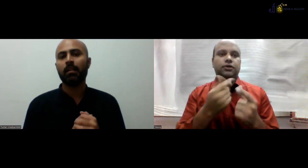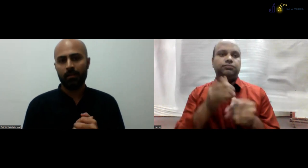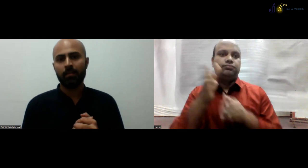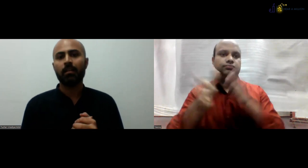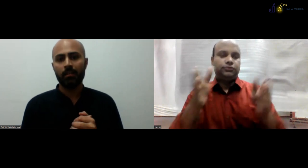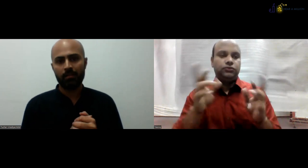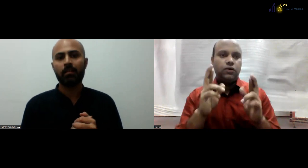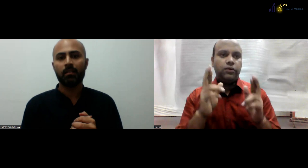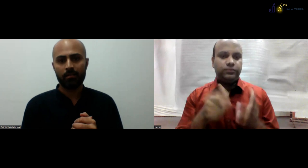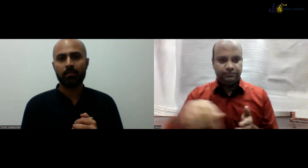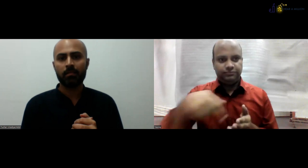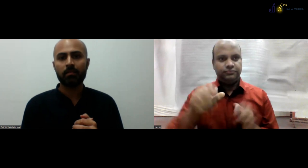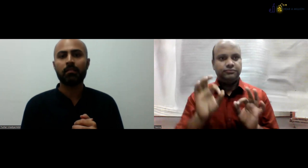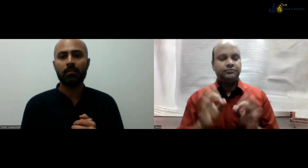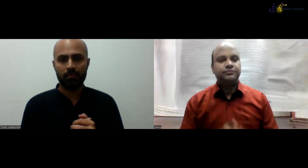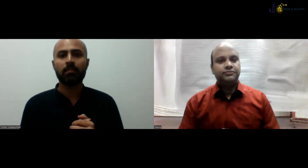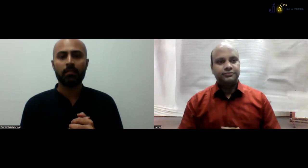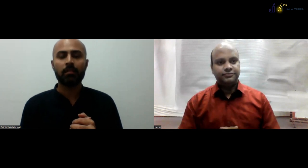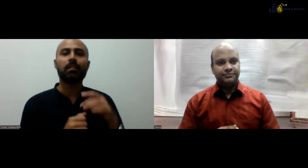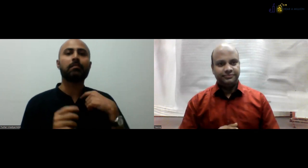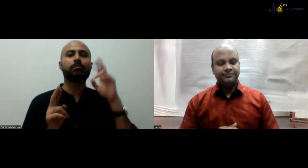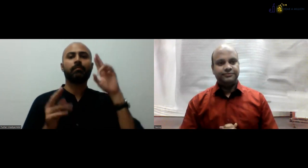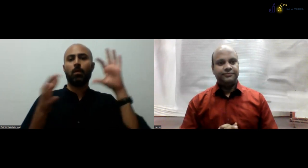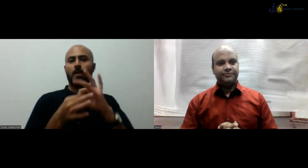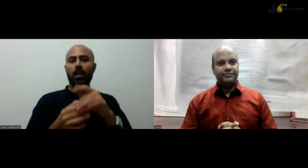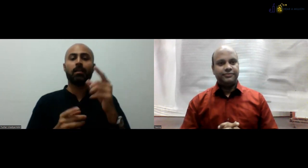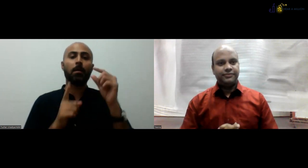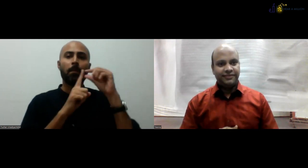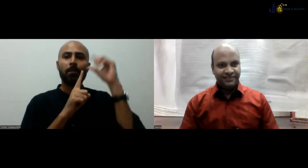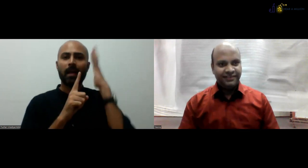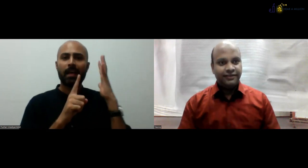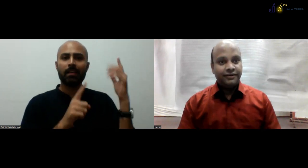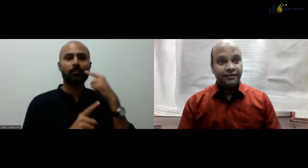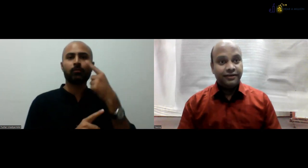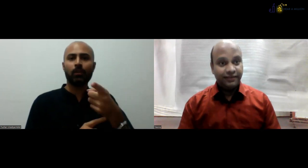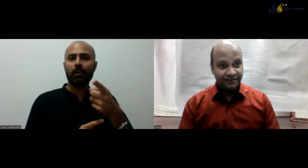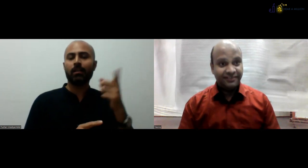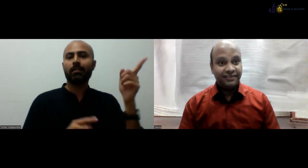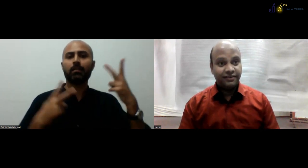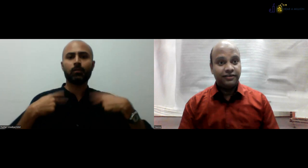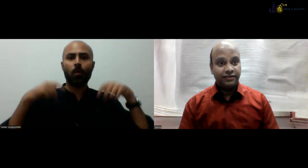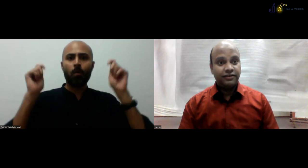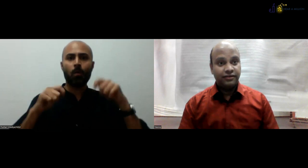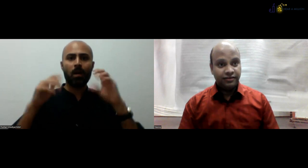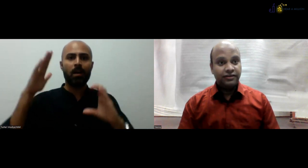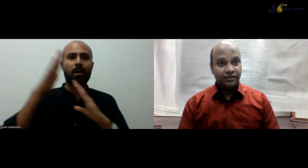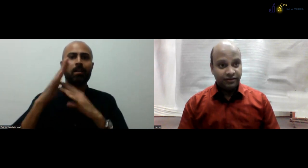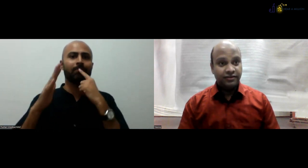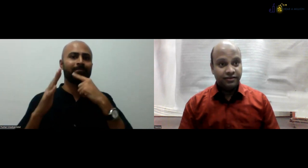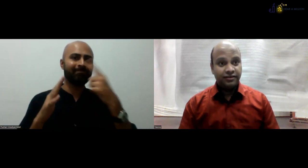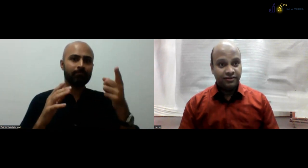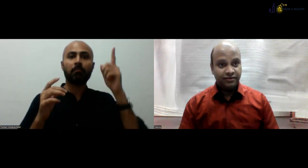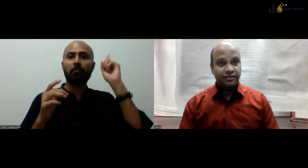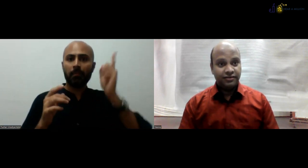to get passed in that interview, in that exam, and then they can get a job. So something related,